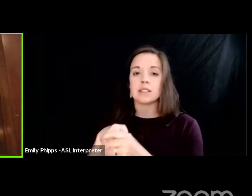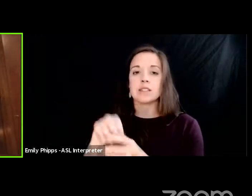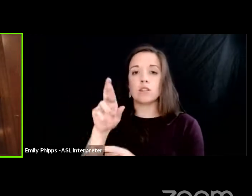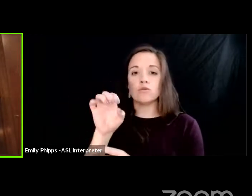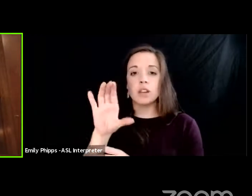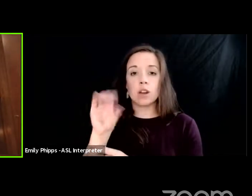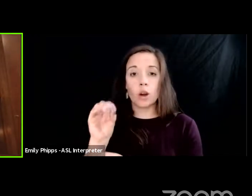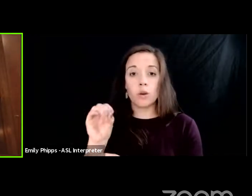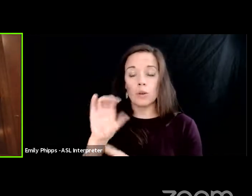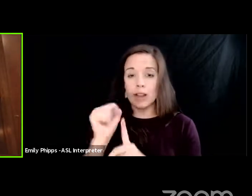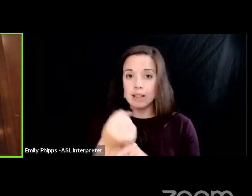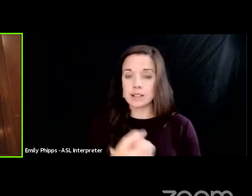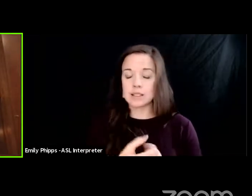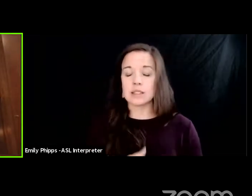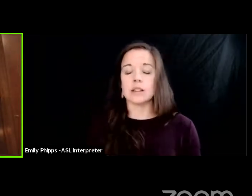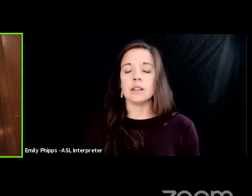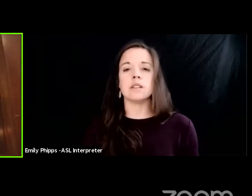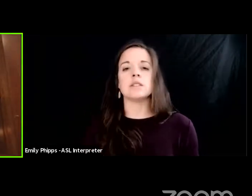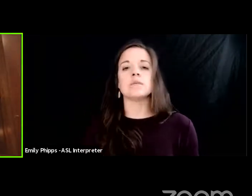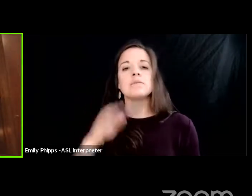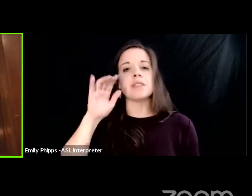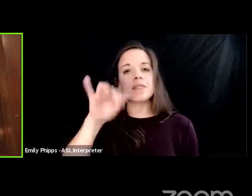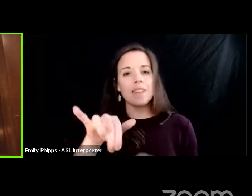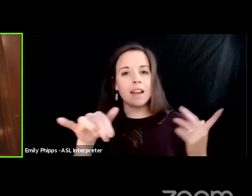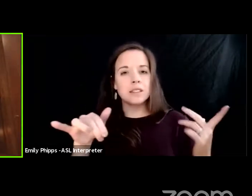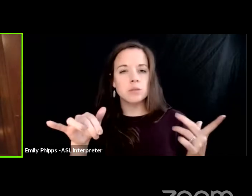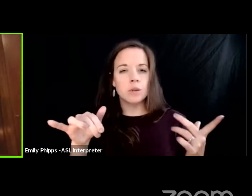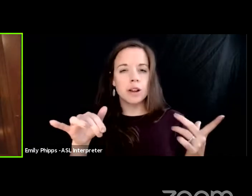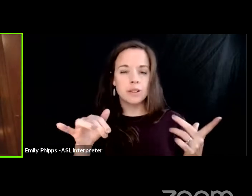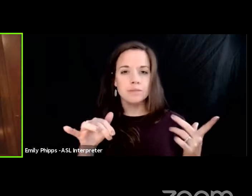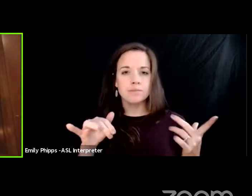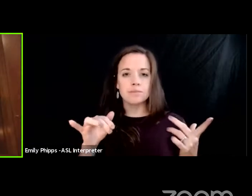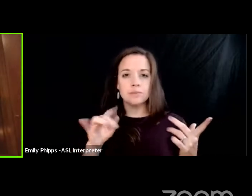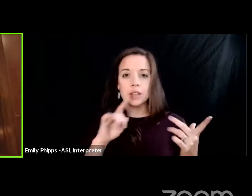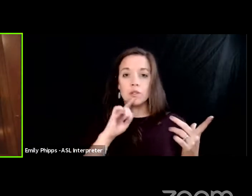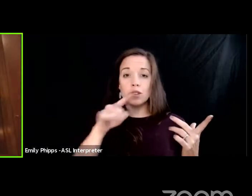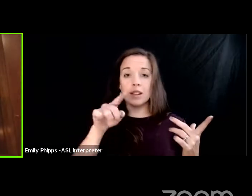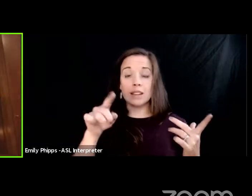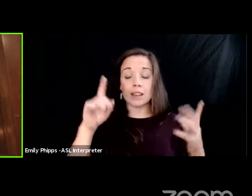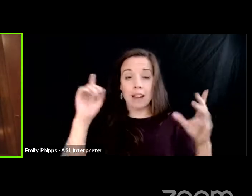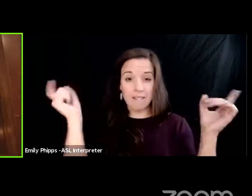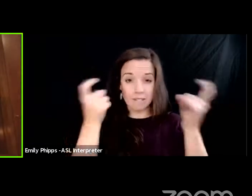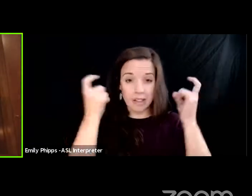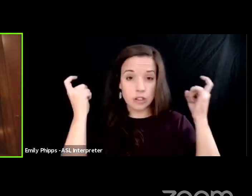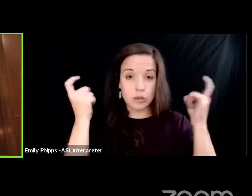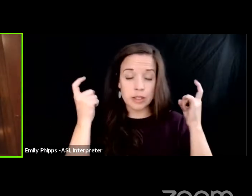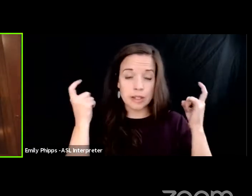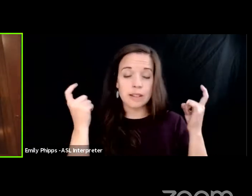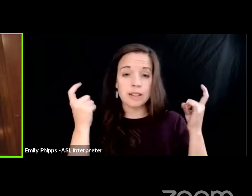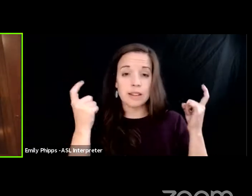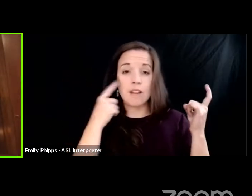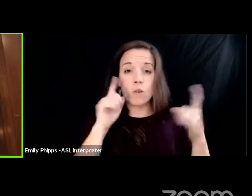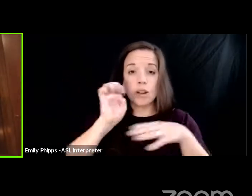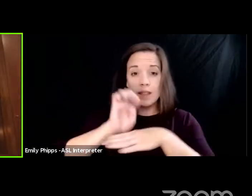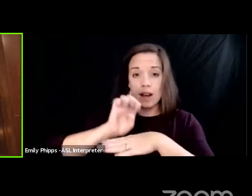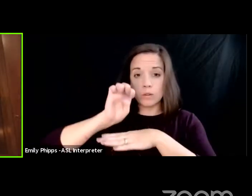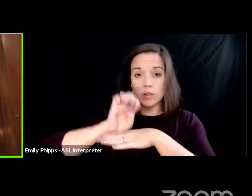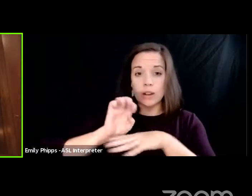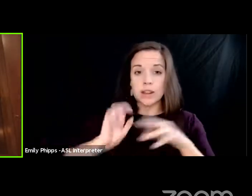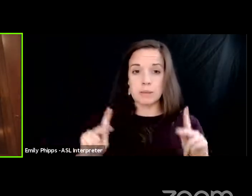case and that's where we get to the part where this is actually a victory for the ecuadorian people